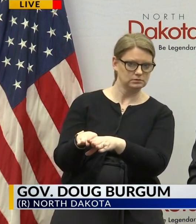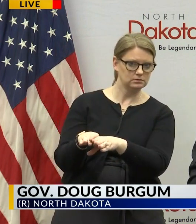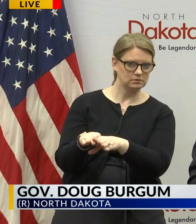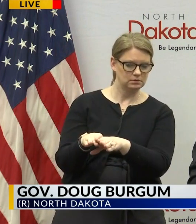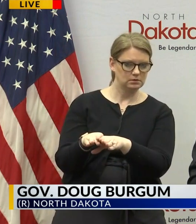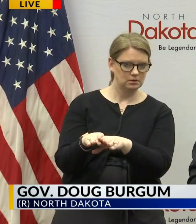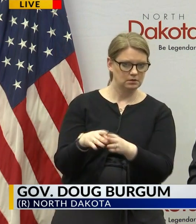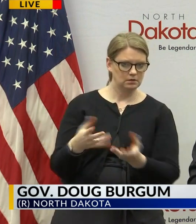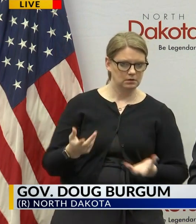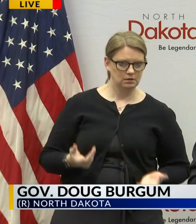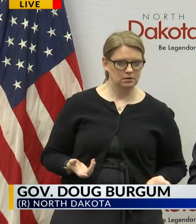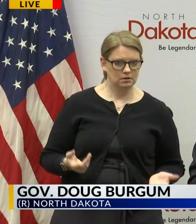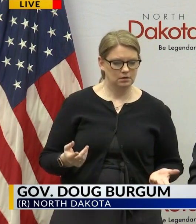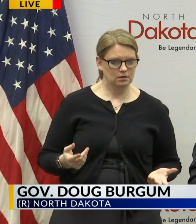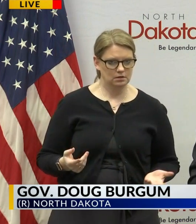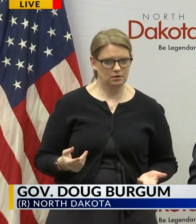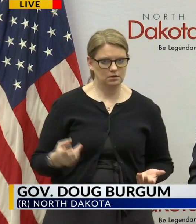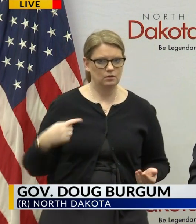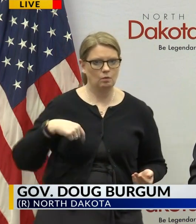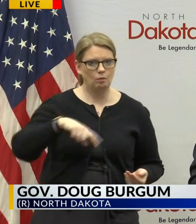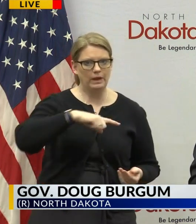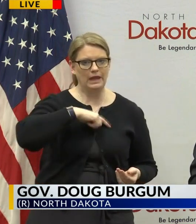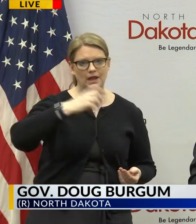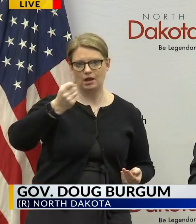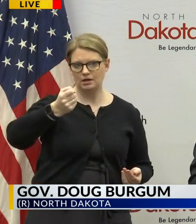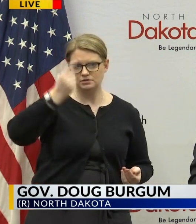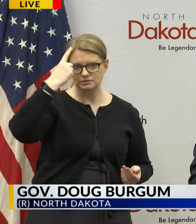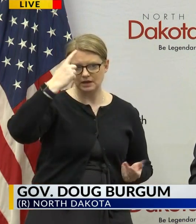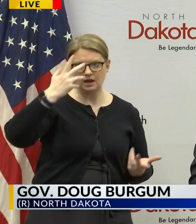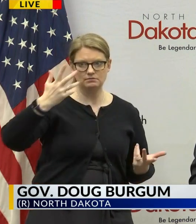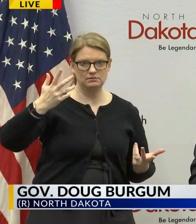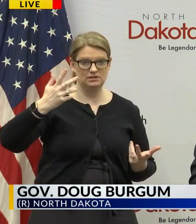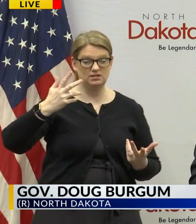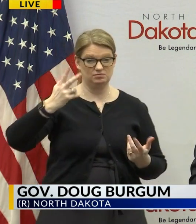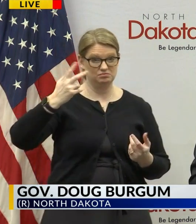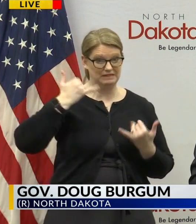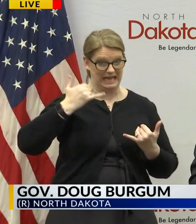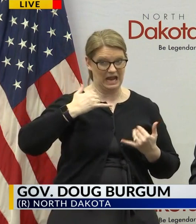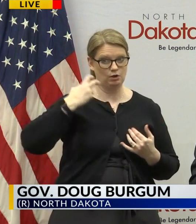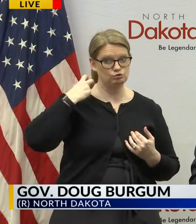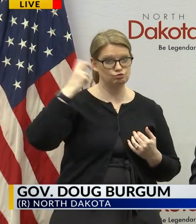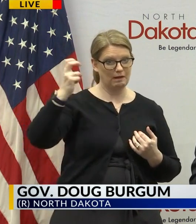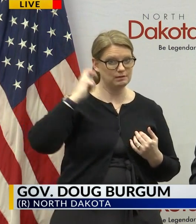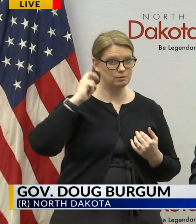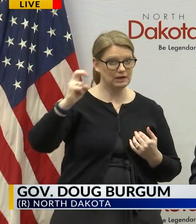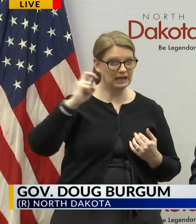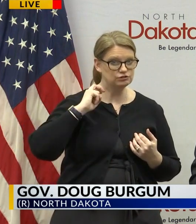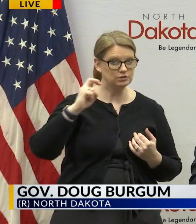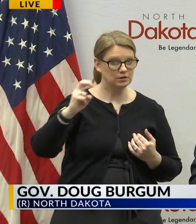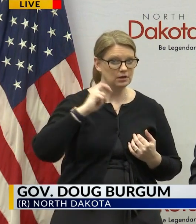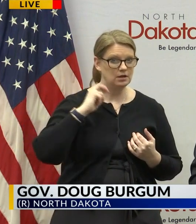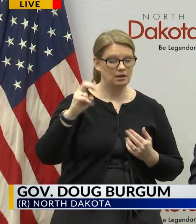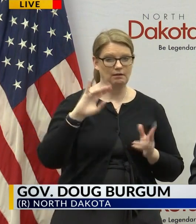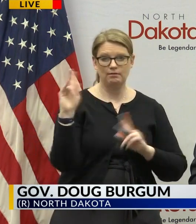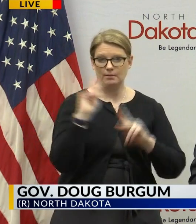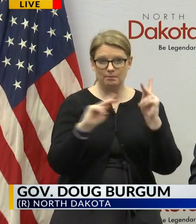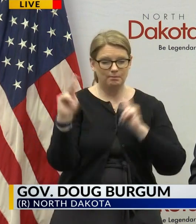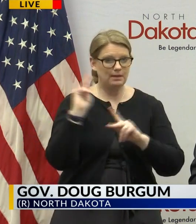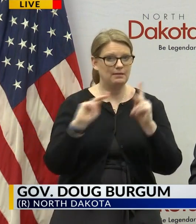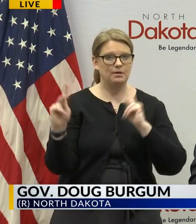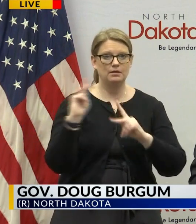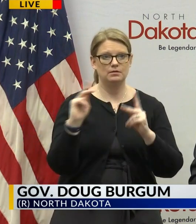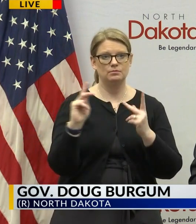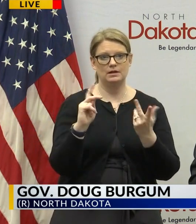intention because we understand the importance for how important transportation is and the folks that are out there